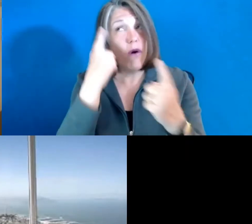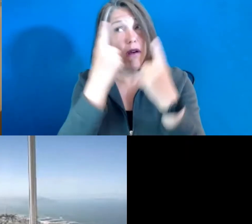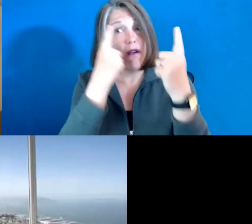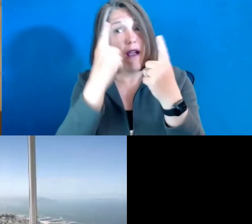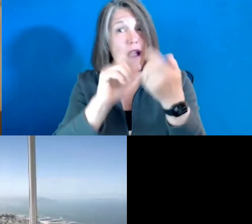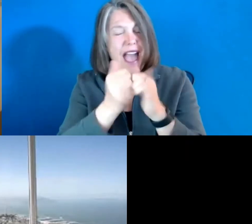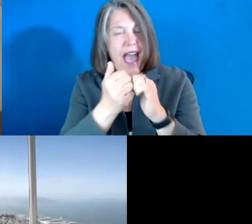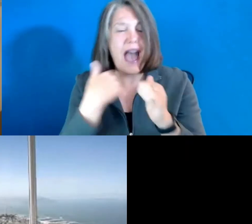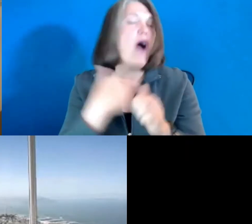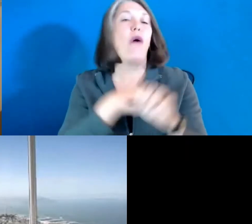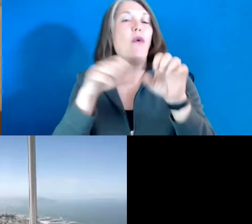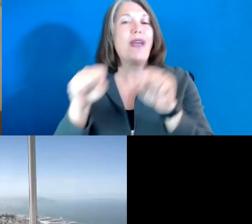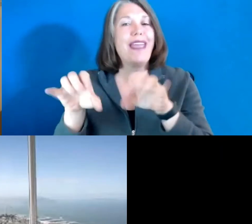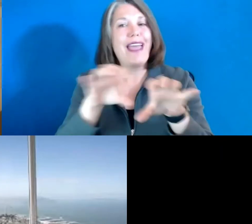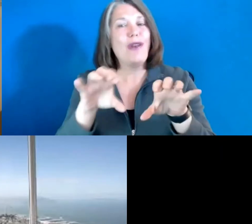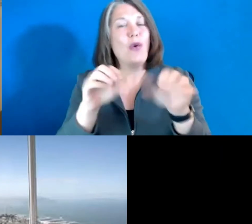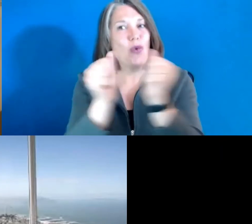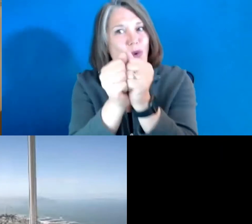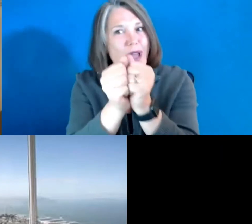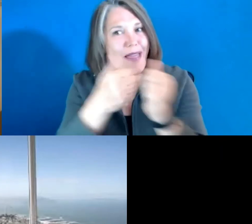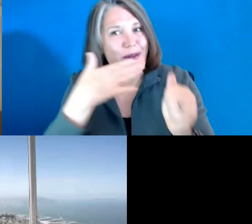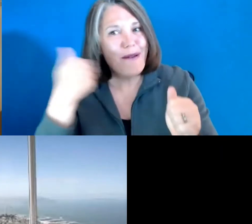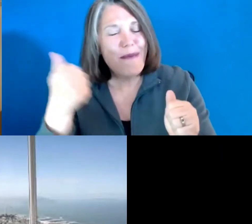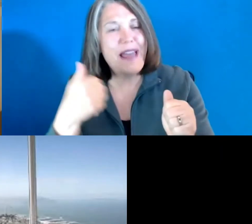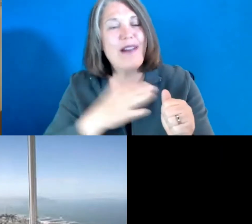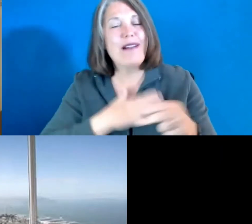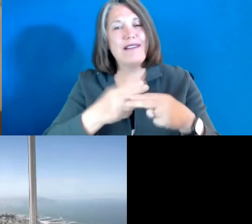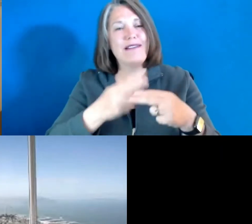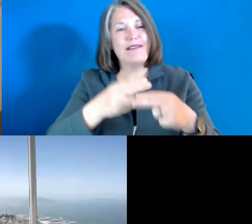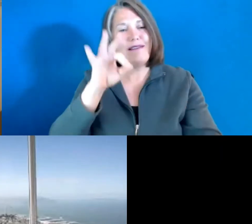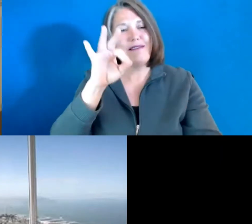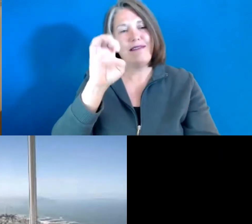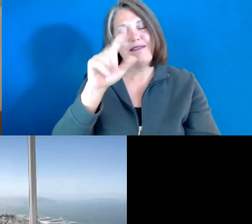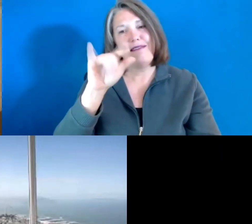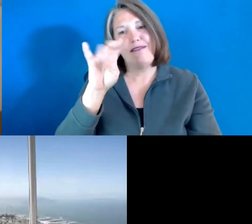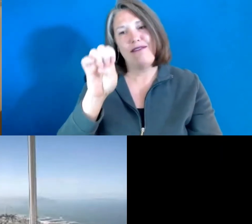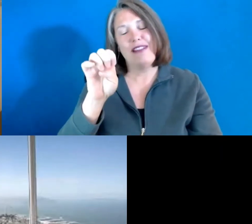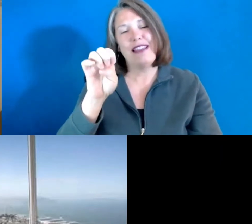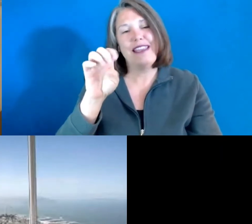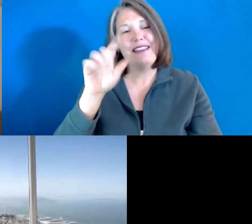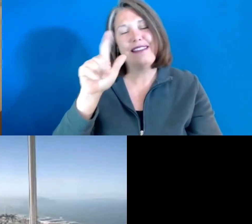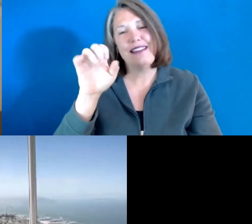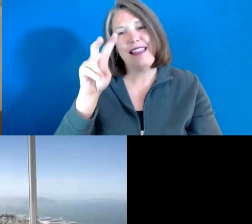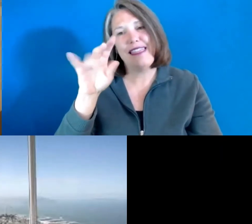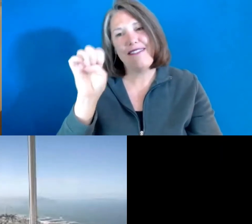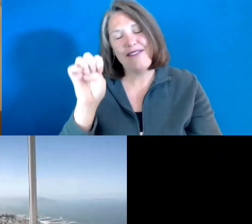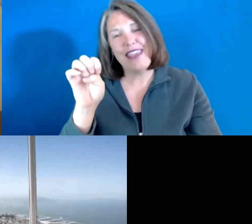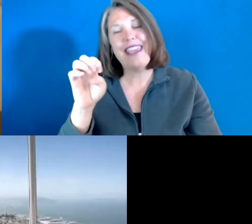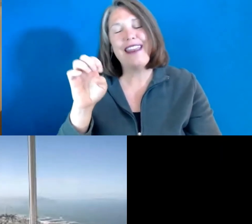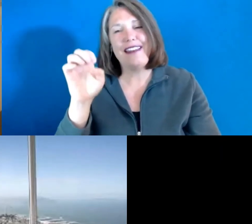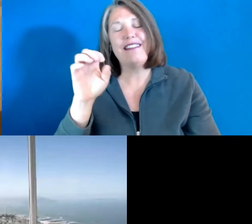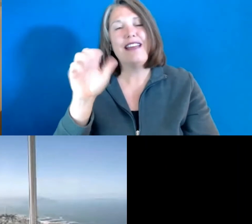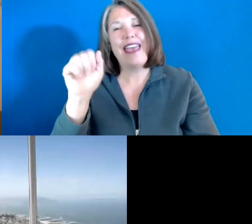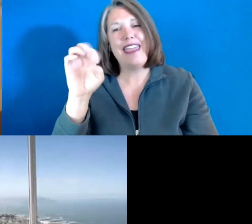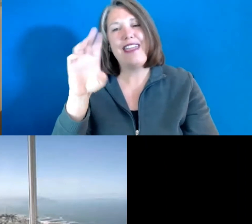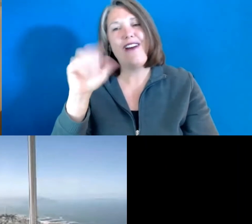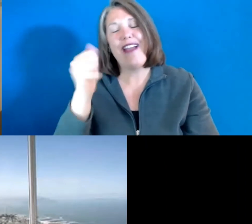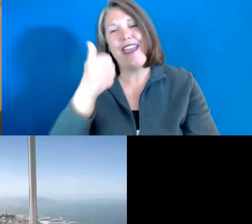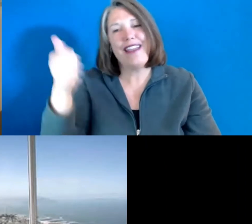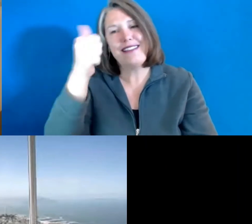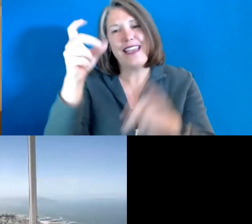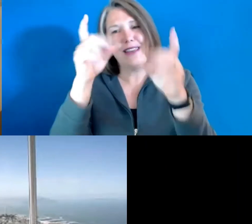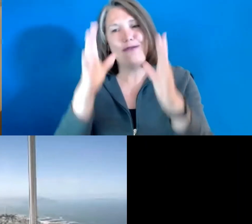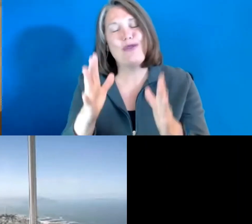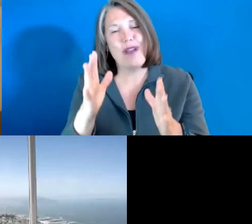do better. I am Felice Levine, AERA Executive Director, and for this orientation I am,